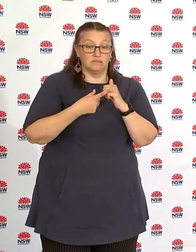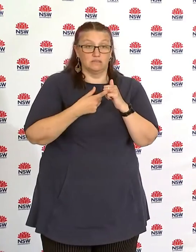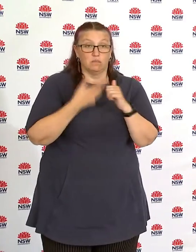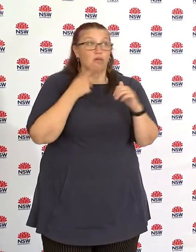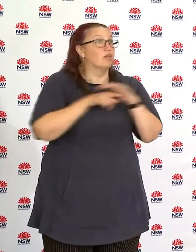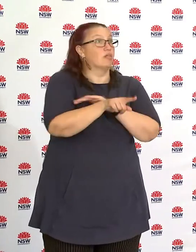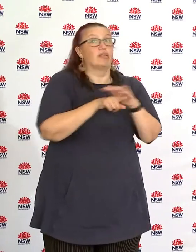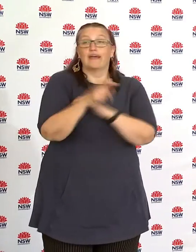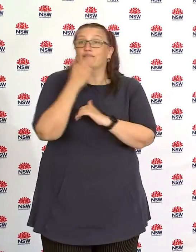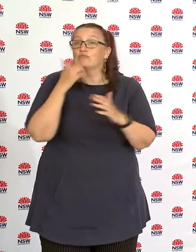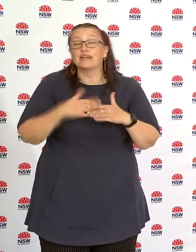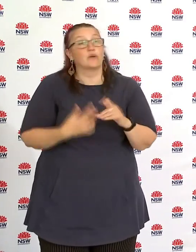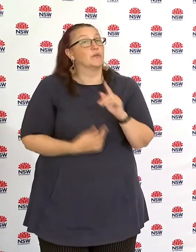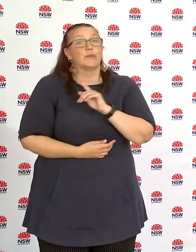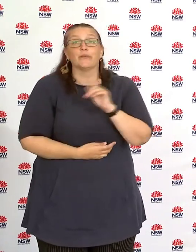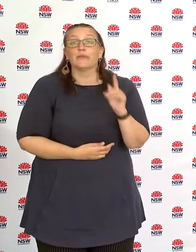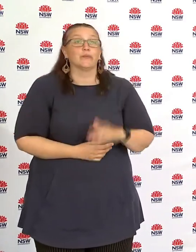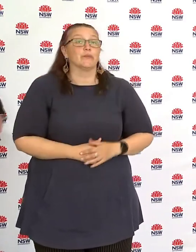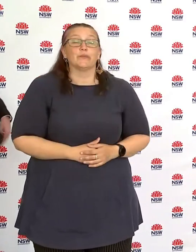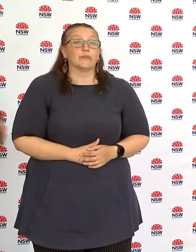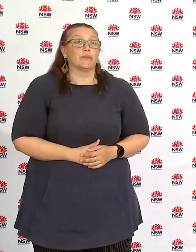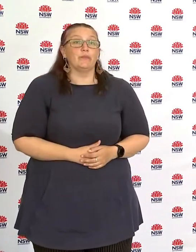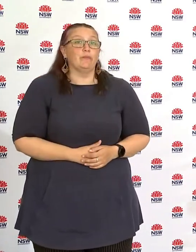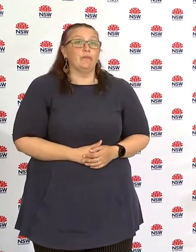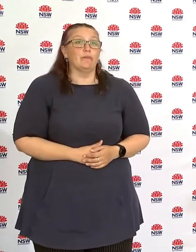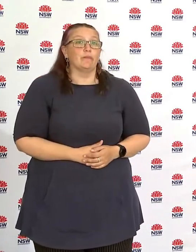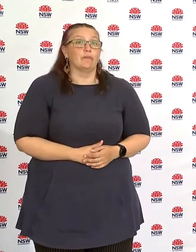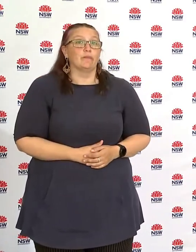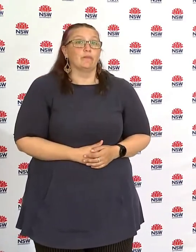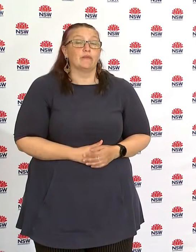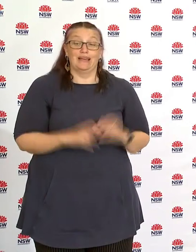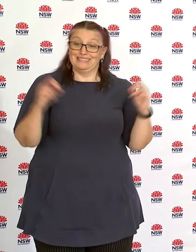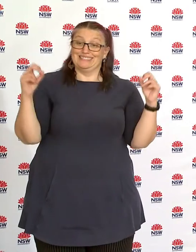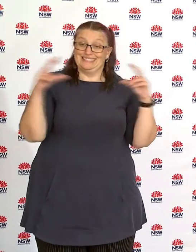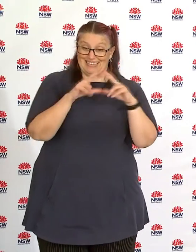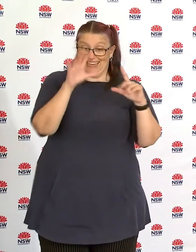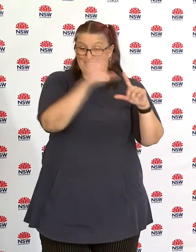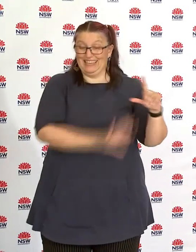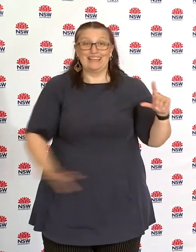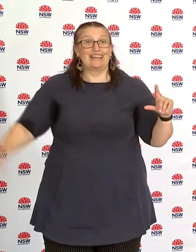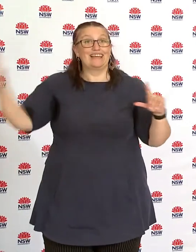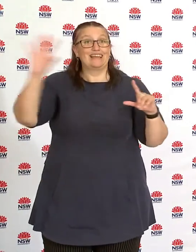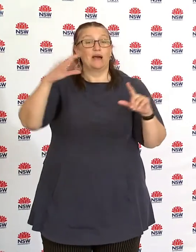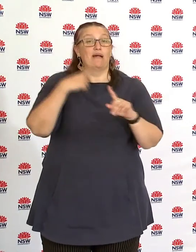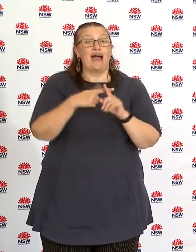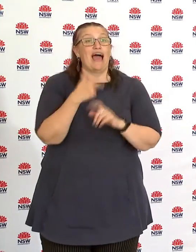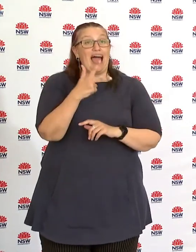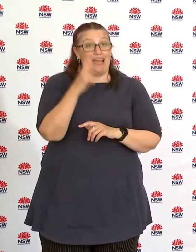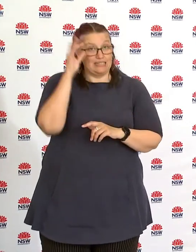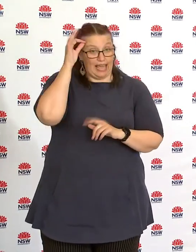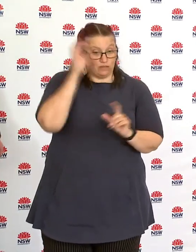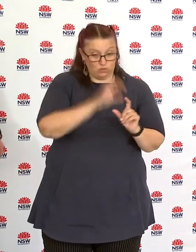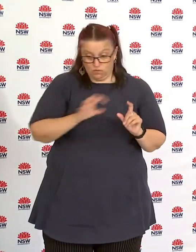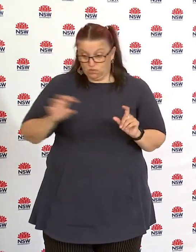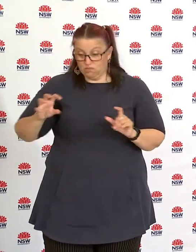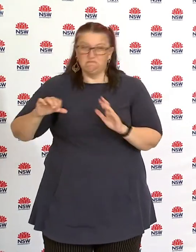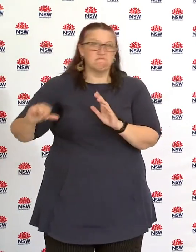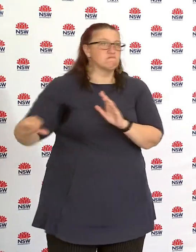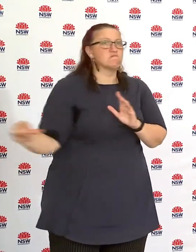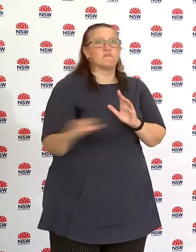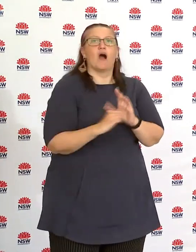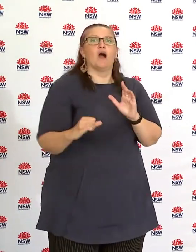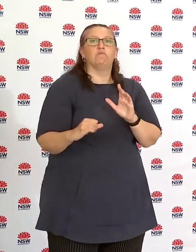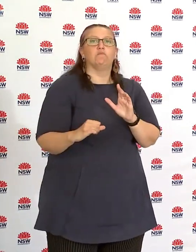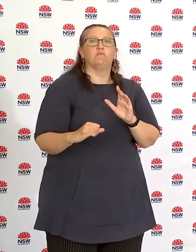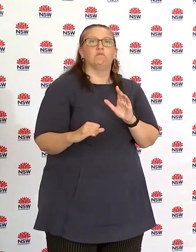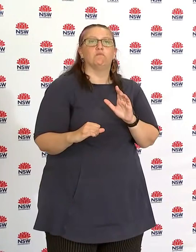large areas across sydney and including those eight local government areas we've gone down really really hard as to what